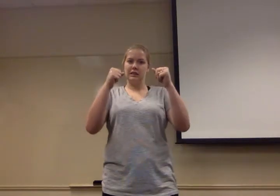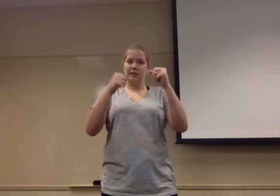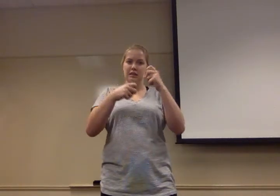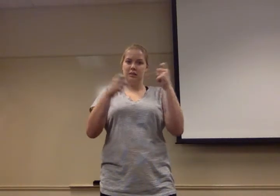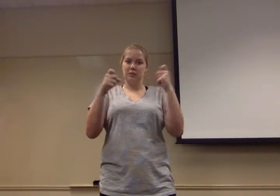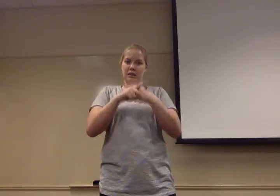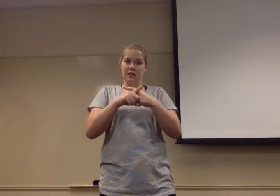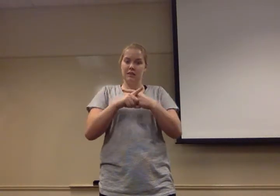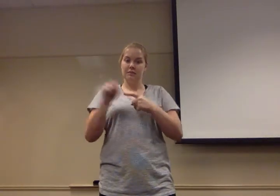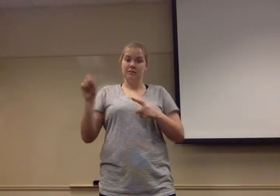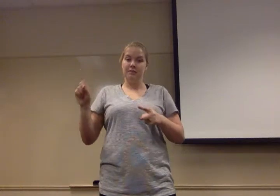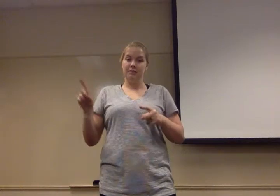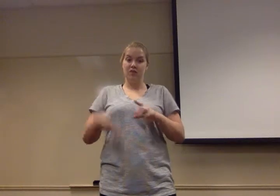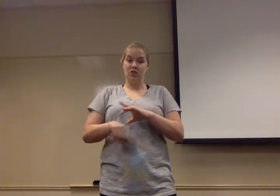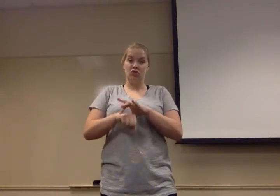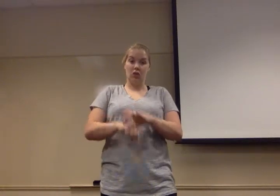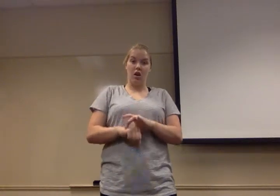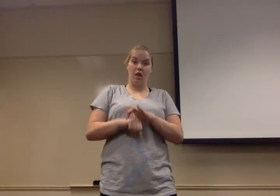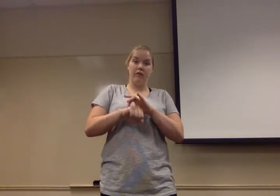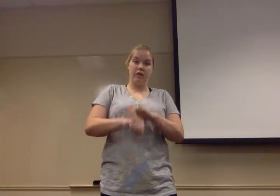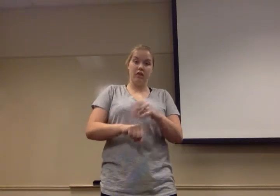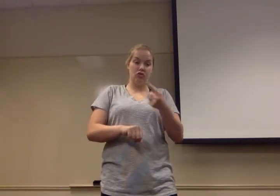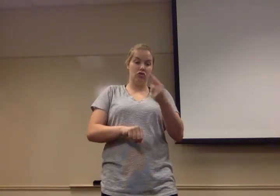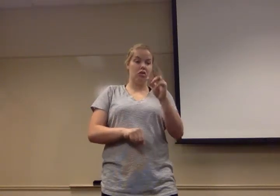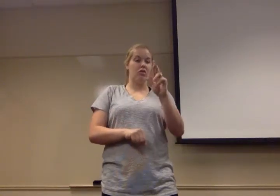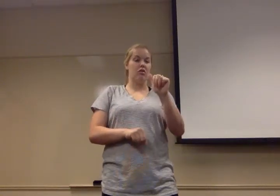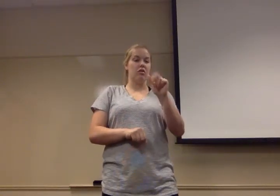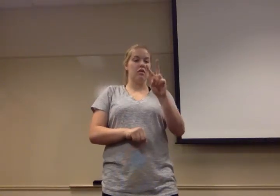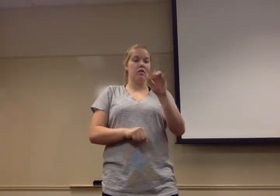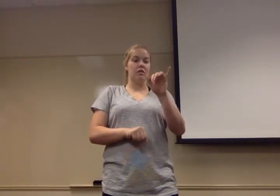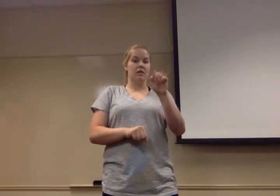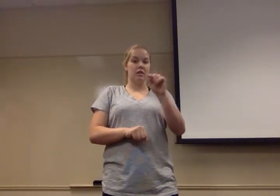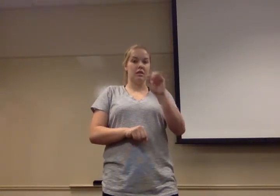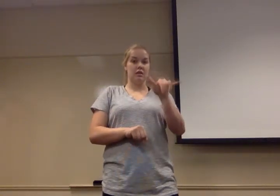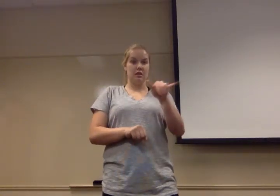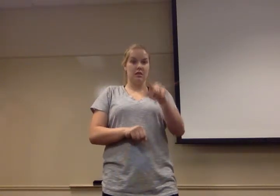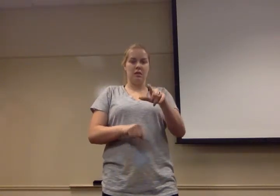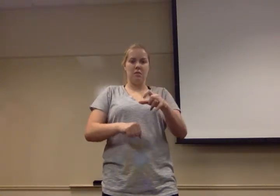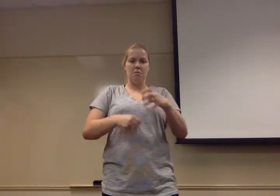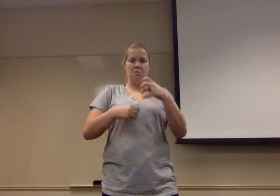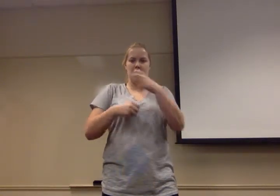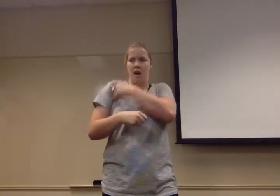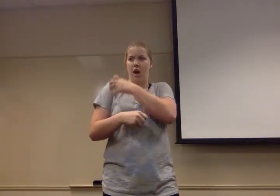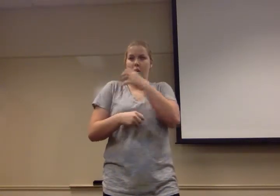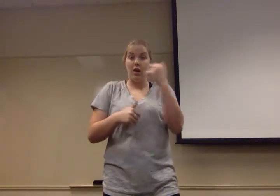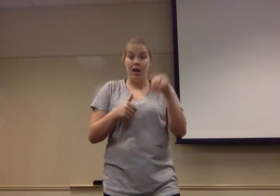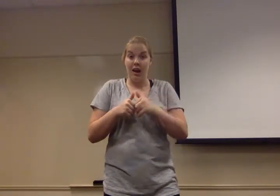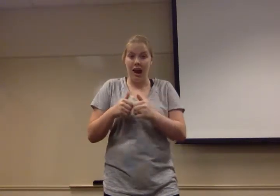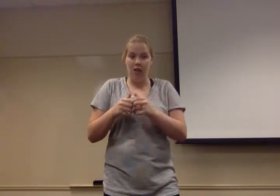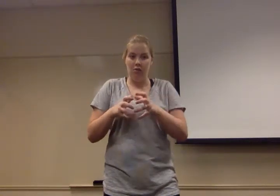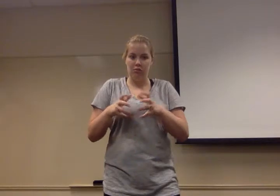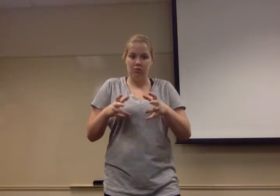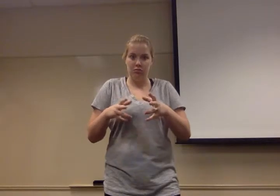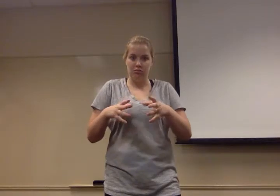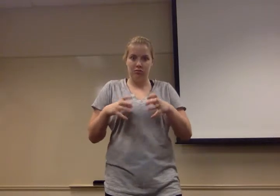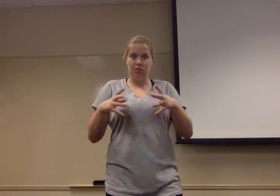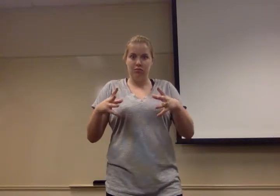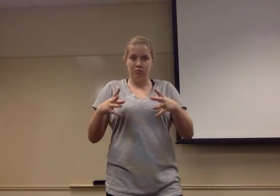Gravity is more powerful where there's more stuff. So where you get slightly denser areas, gravity starts